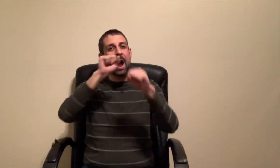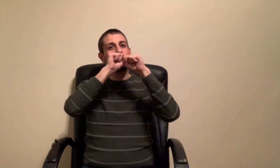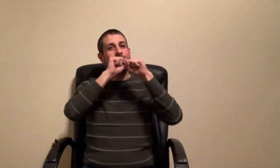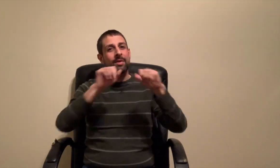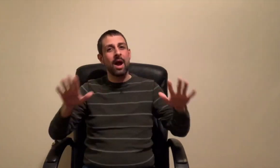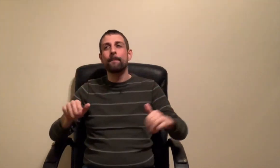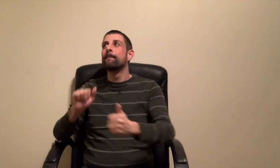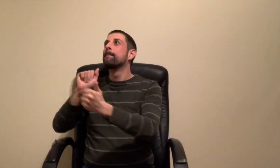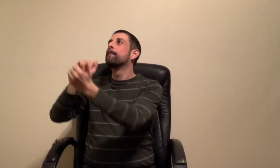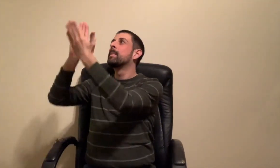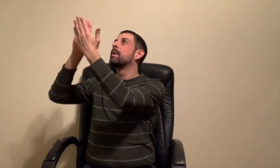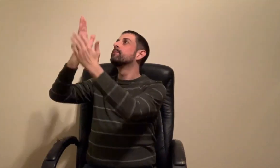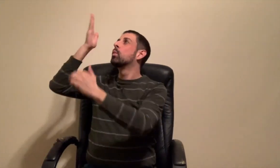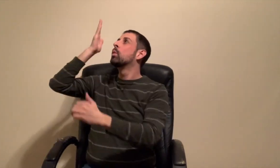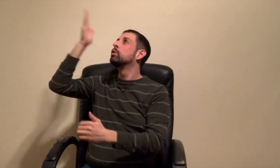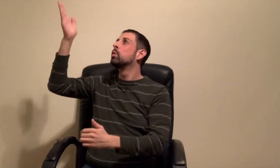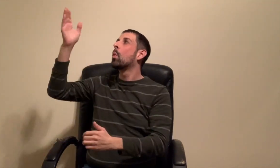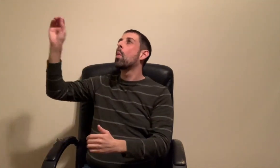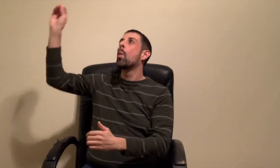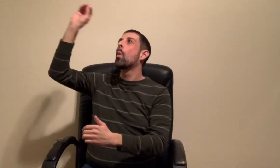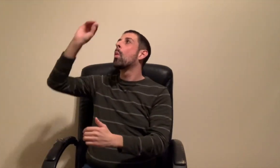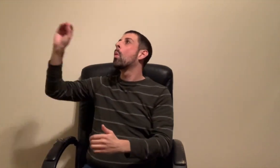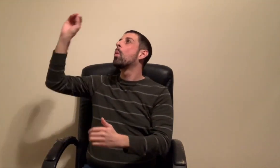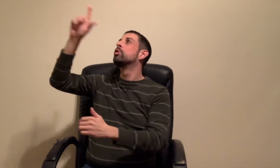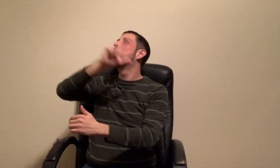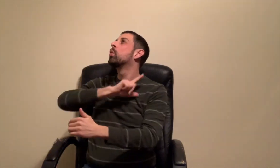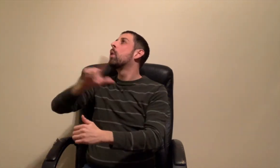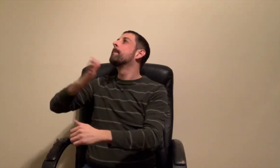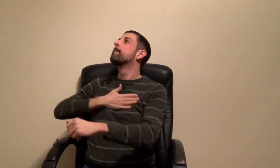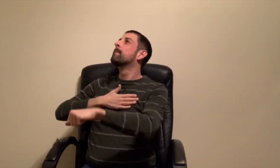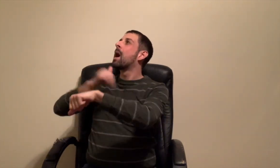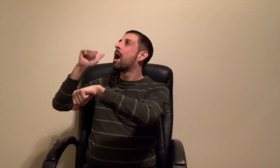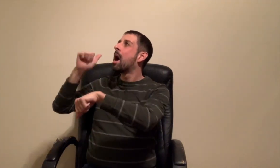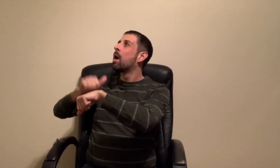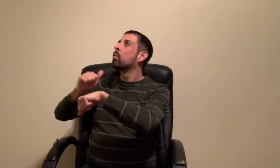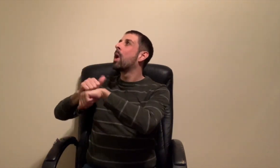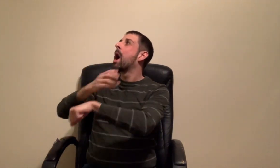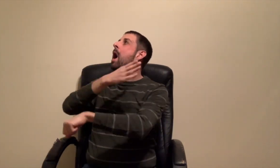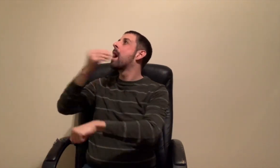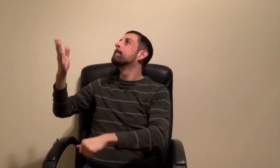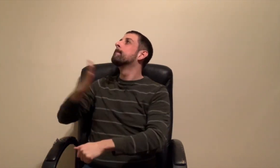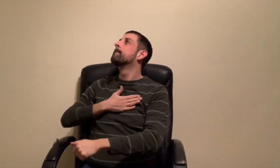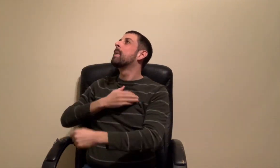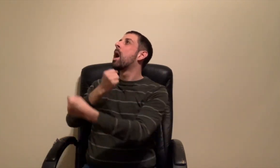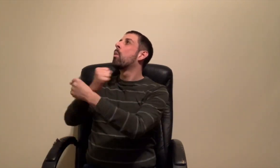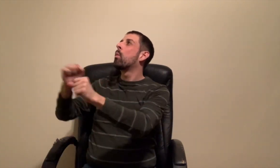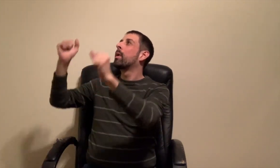before you. O Lord, my rock and my redeemer.